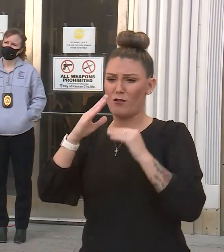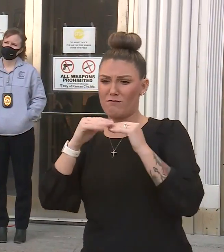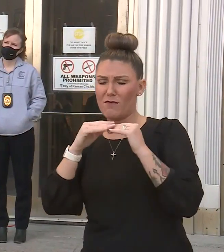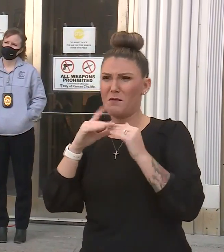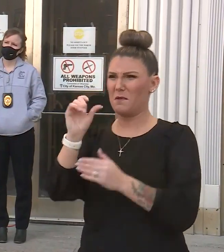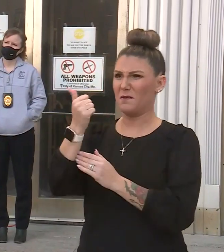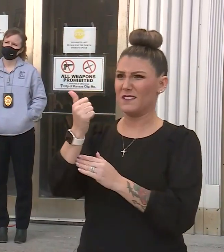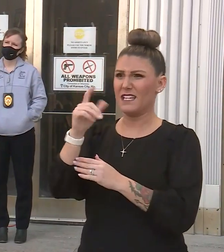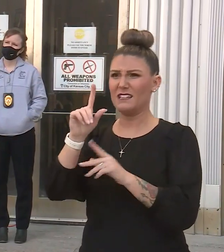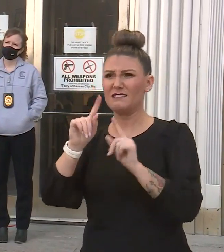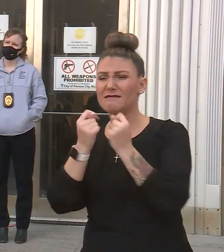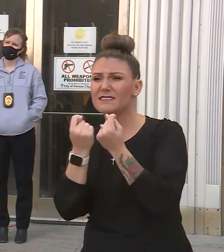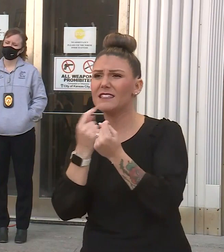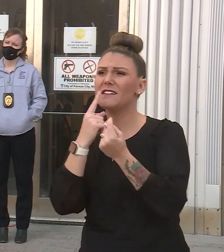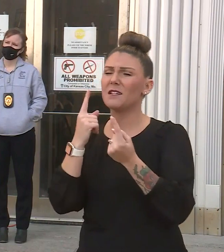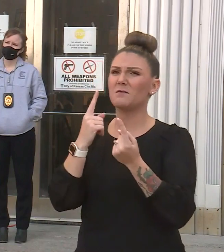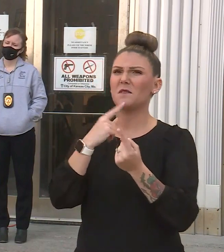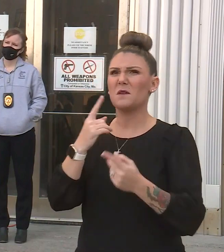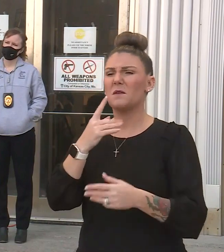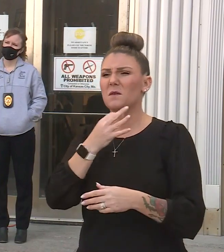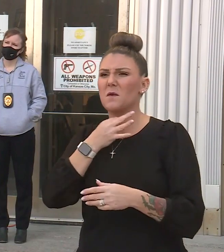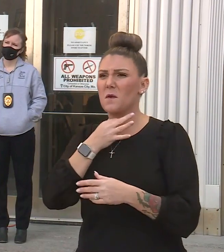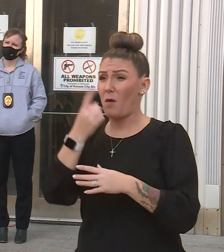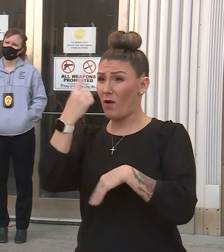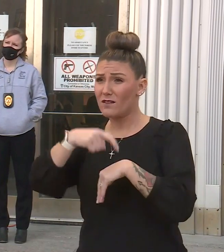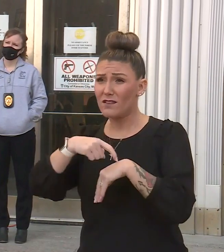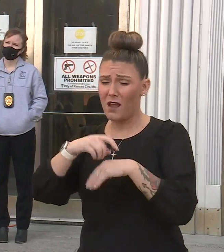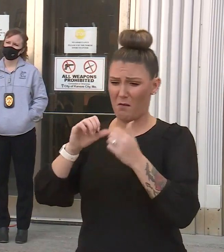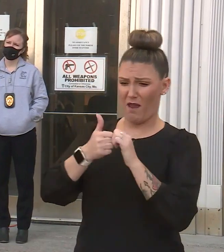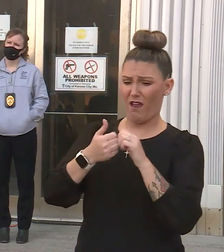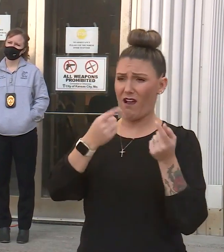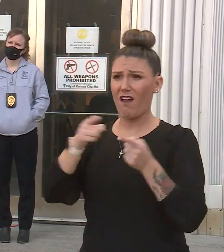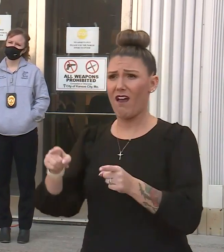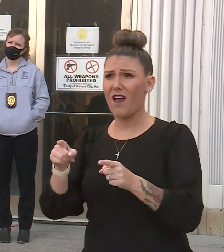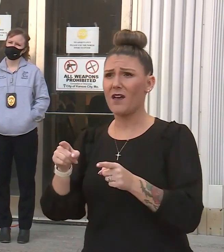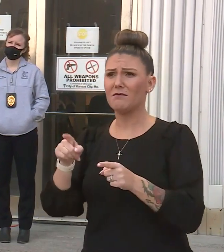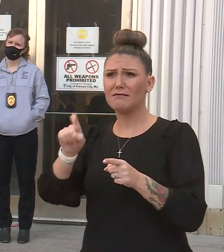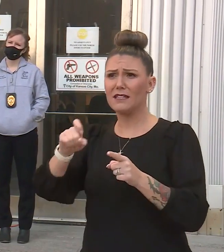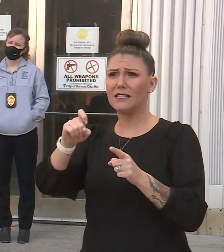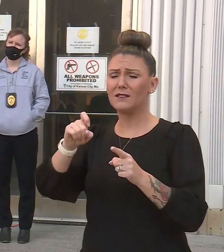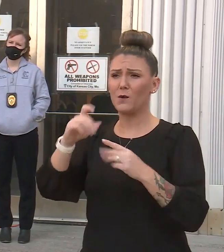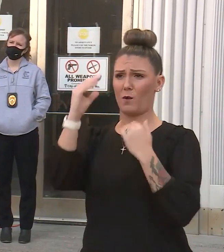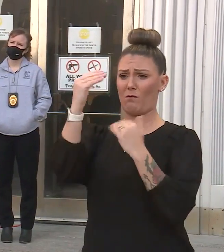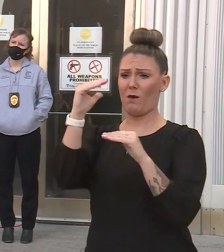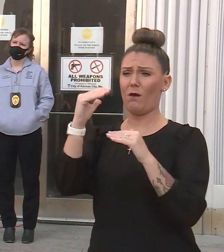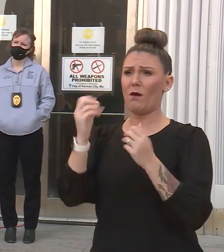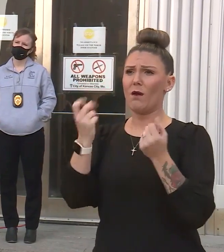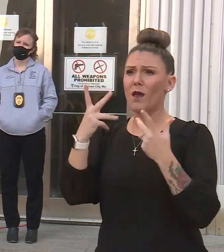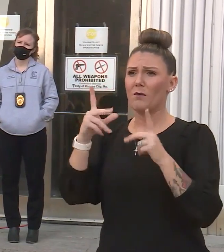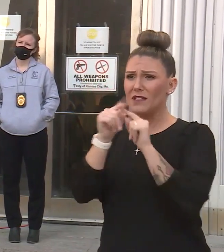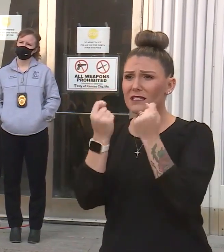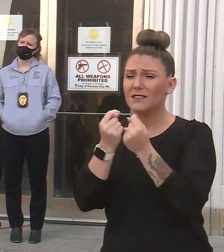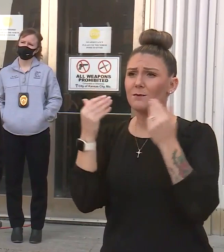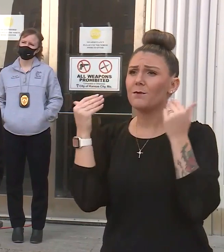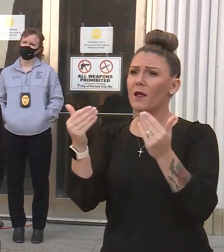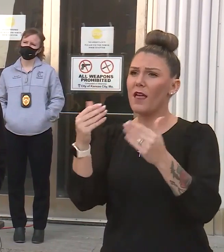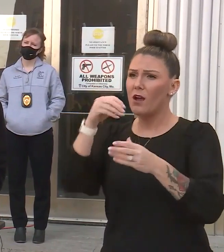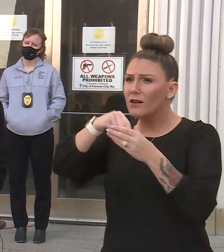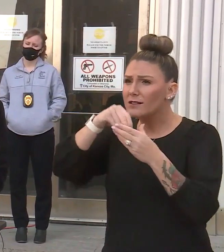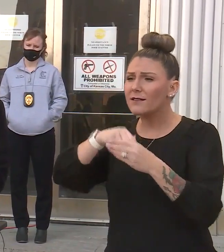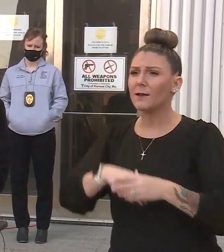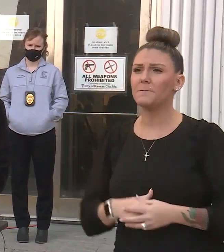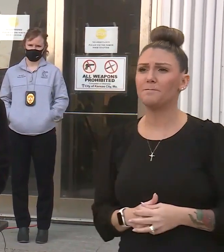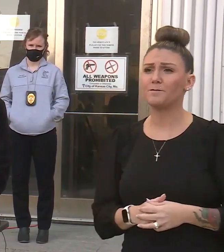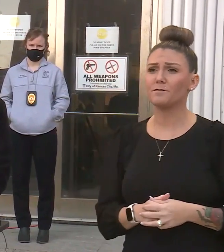there at time. Just wondering how this is going to play out. Will they have to cut the number of teams they allow inside?